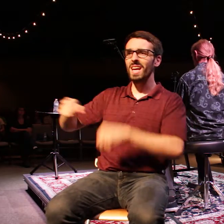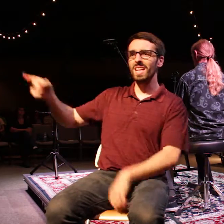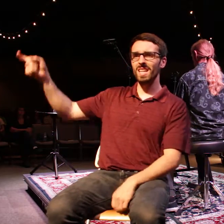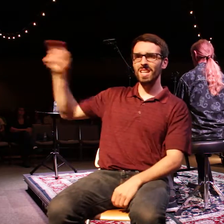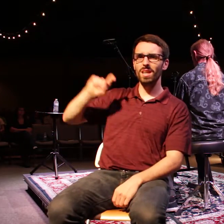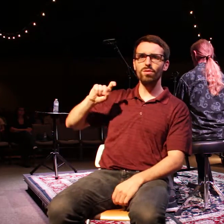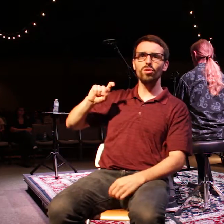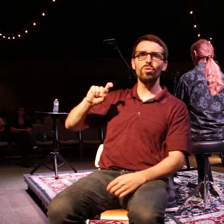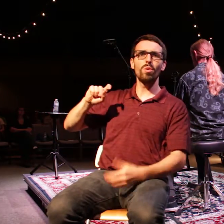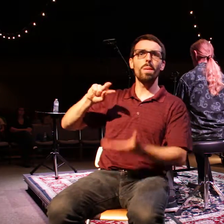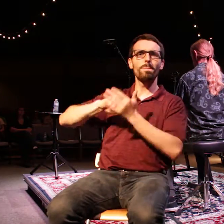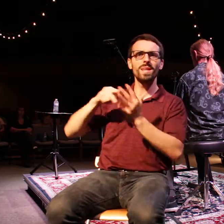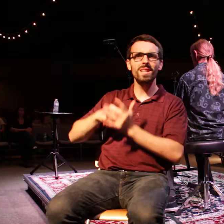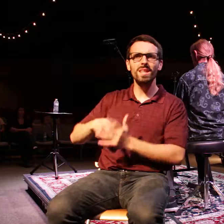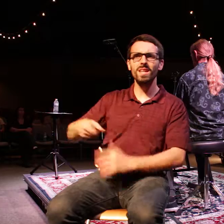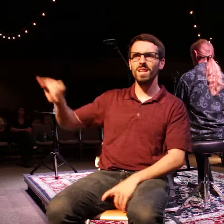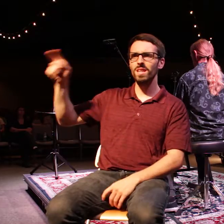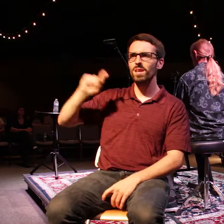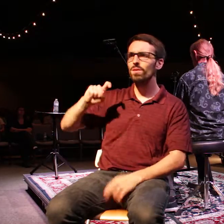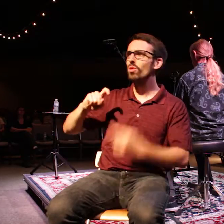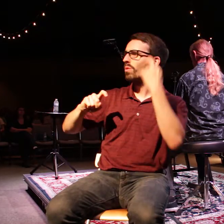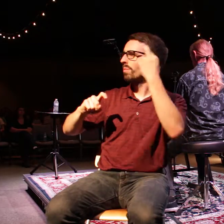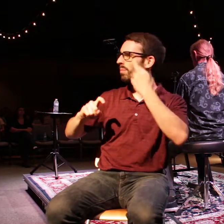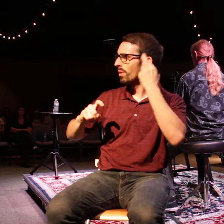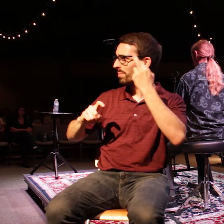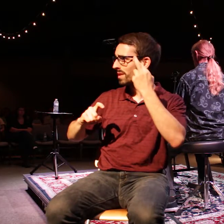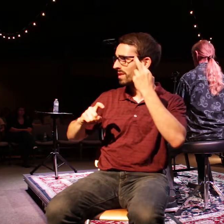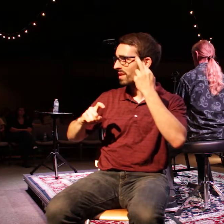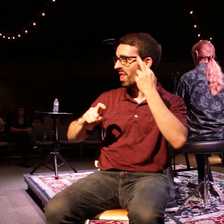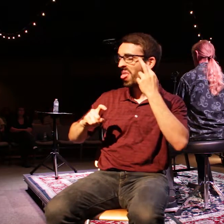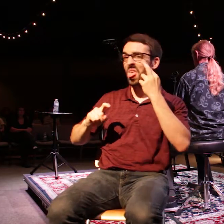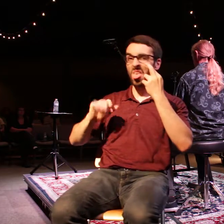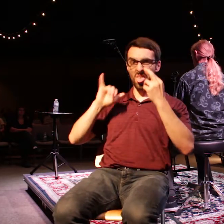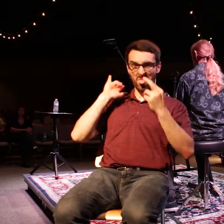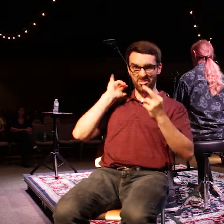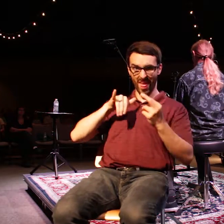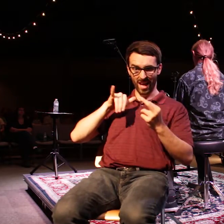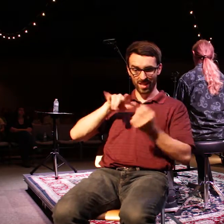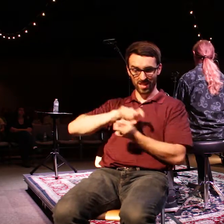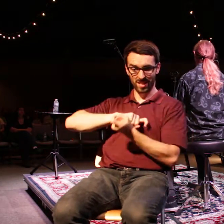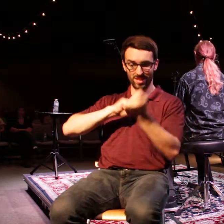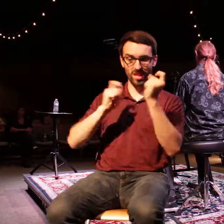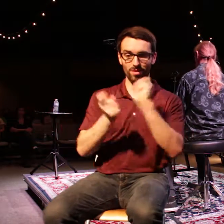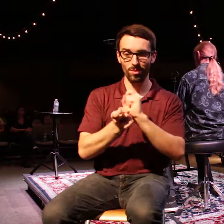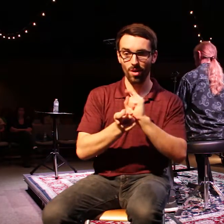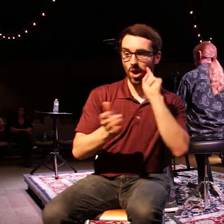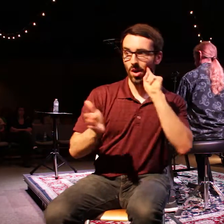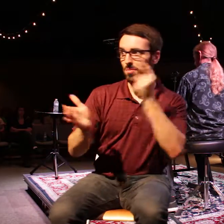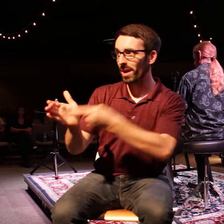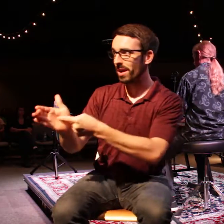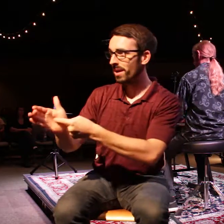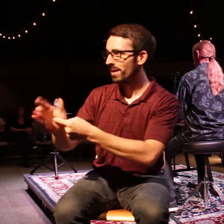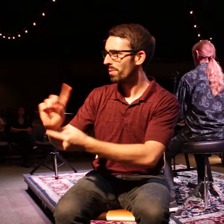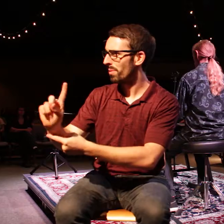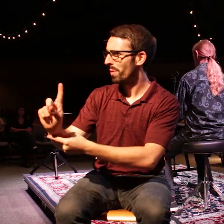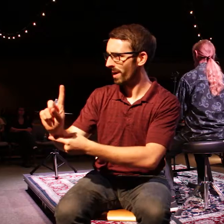I watched that exact transformation happen with my dad. During those years while I was in high school,